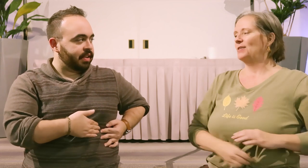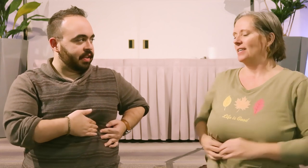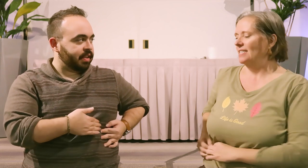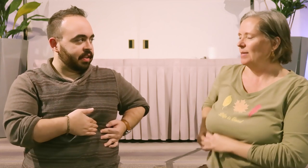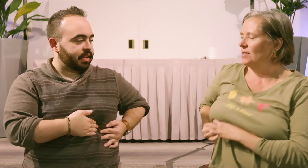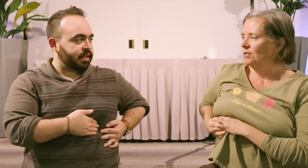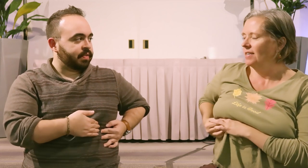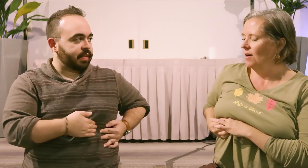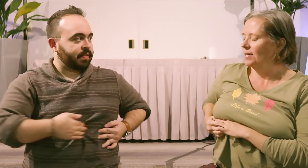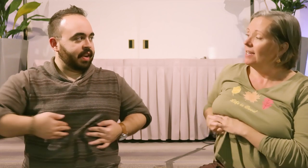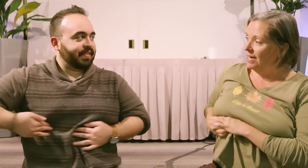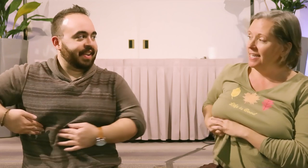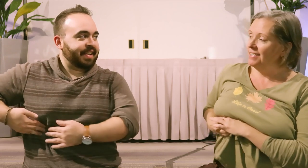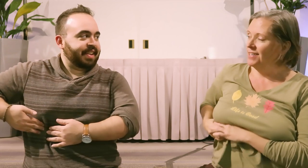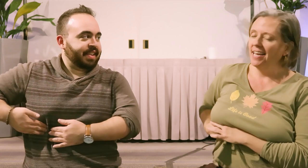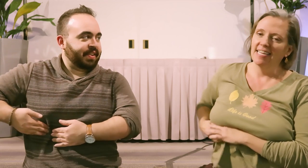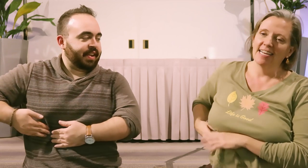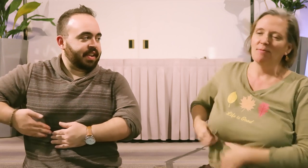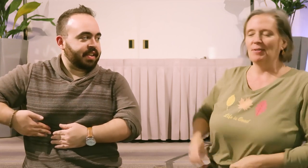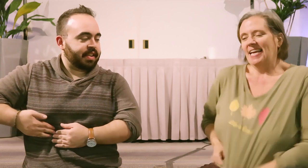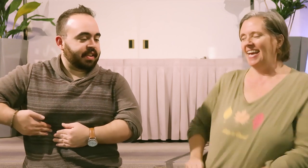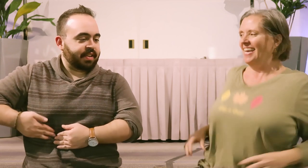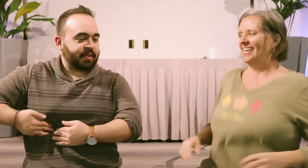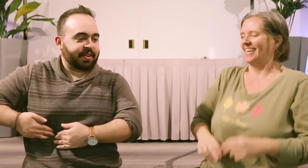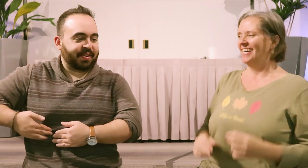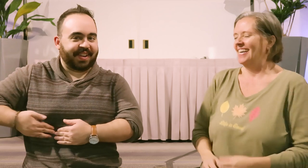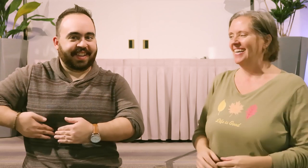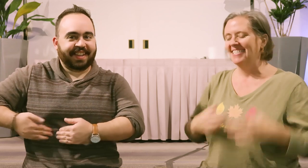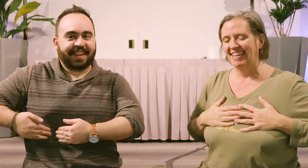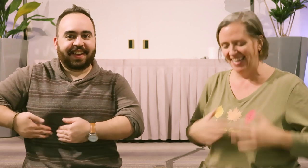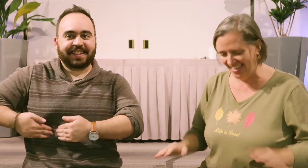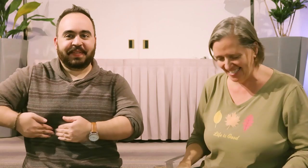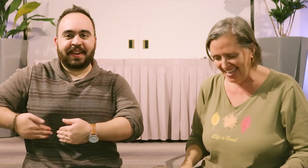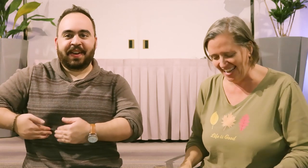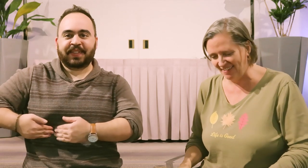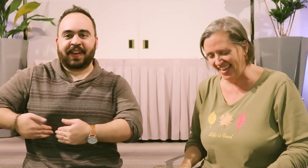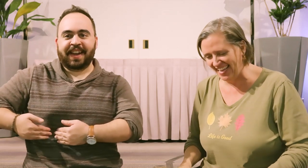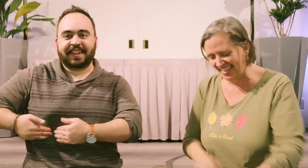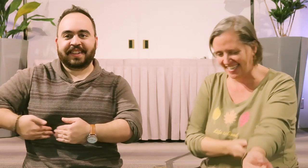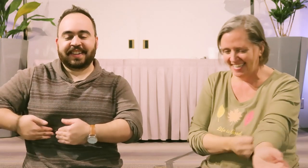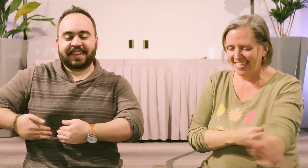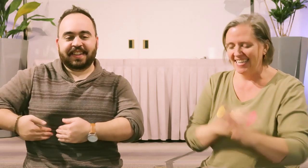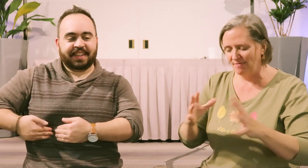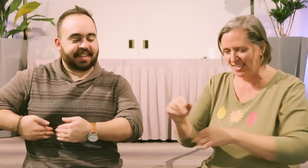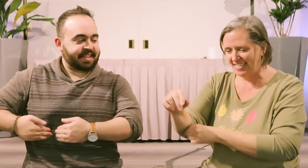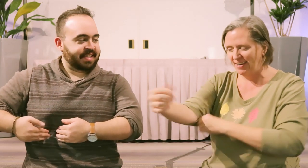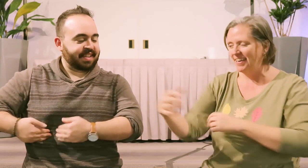do it because it's little bit socially awkward. Right. there. You got it. Yeah. I'm okay. Cool. Sorry guys. No it's fine. Yeah I'm blushing now. All right.